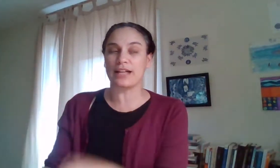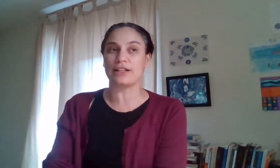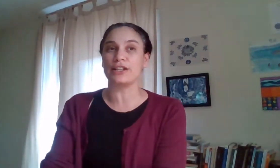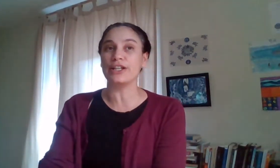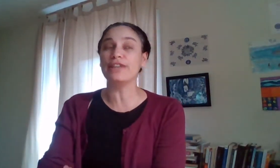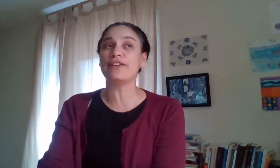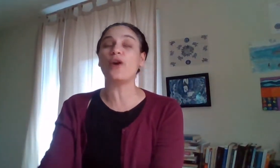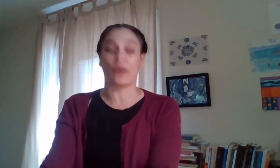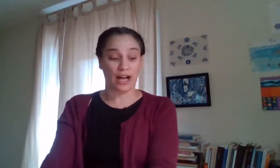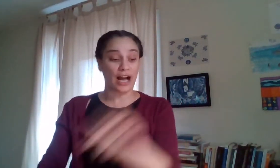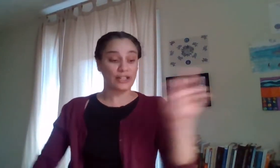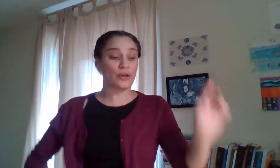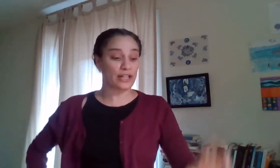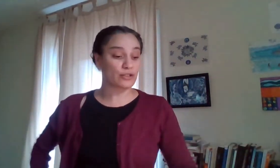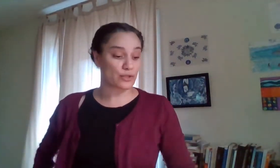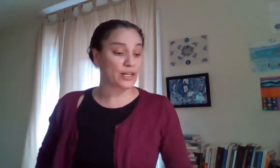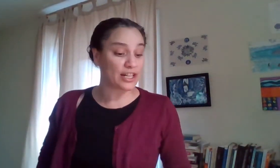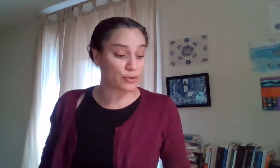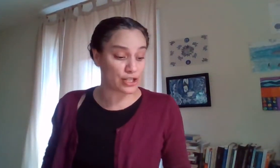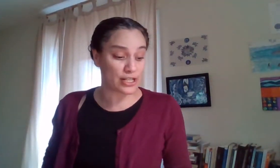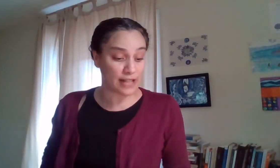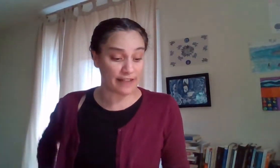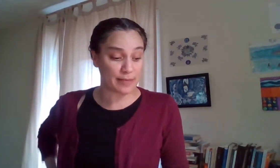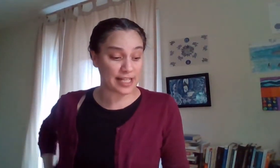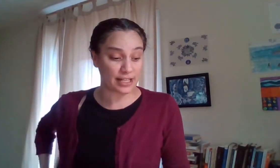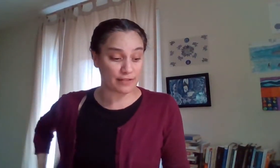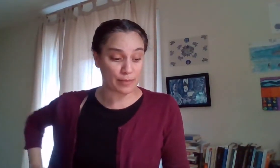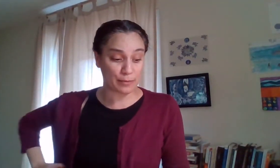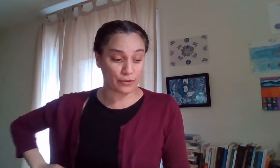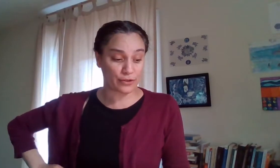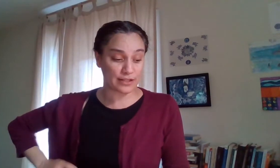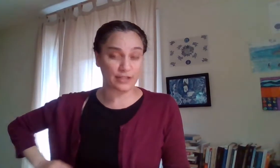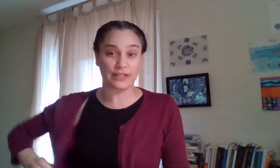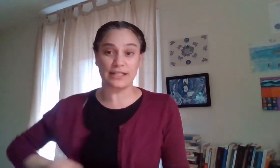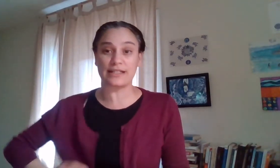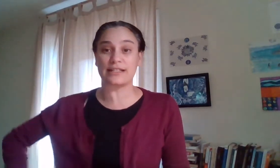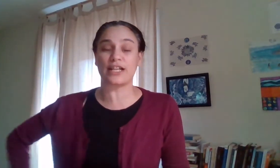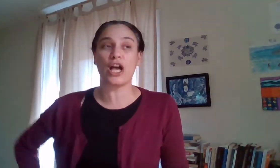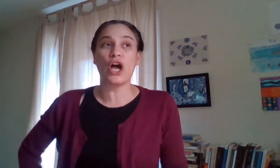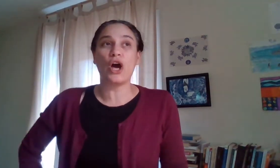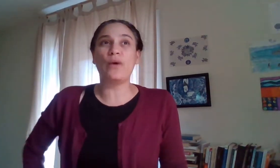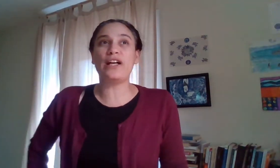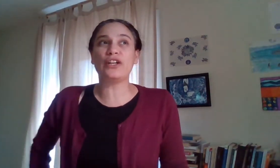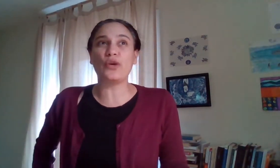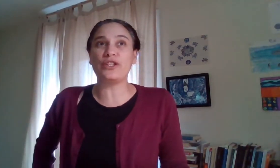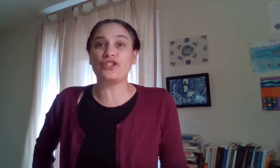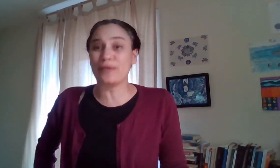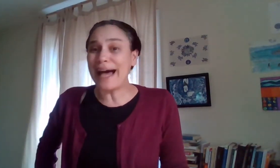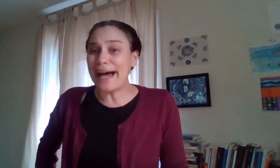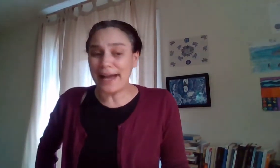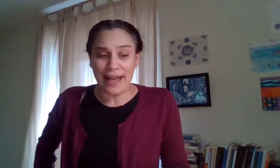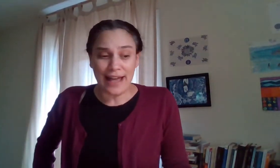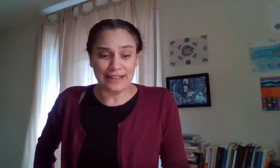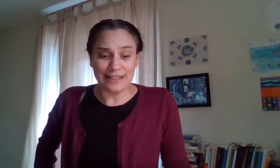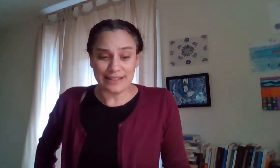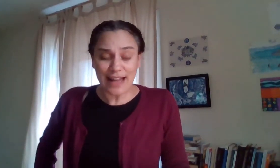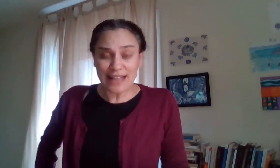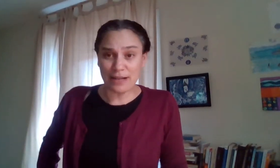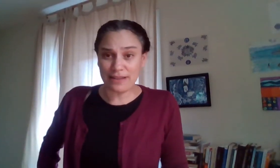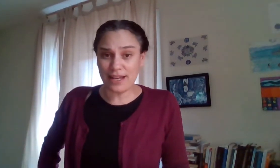even oh i know another so another question that i've been getting from people considering this is like well you know it's july and it's the last month i